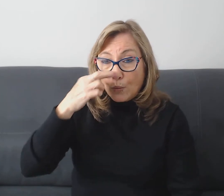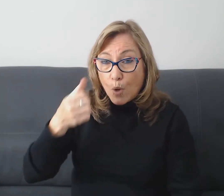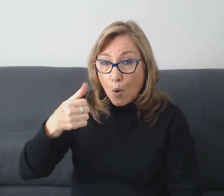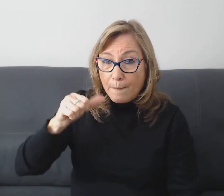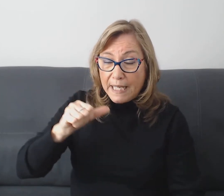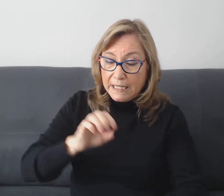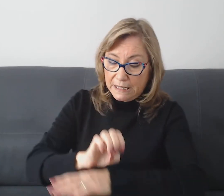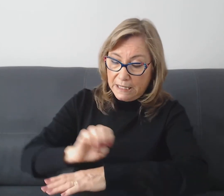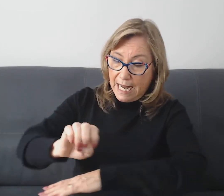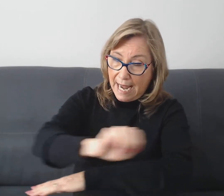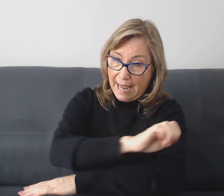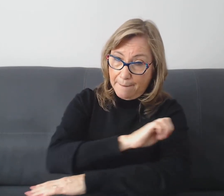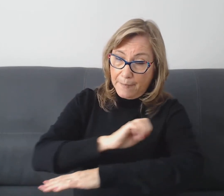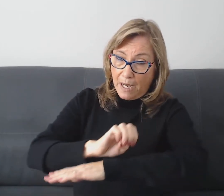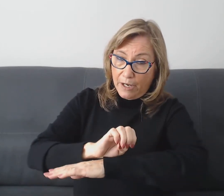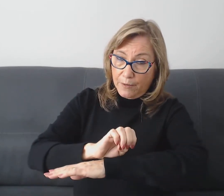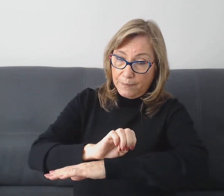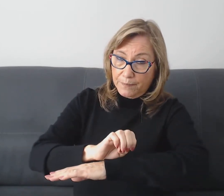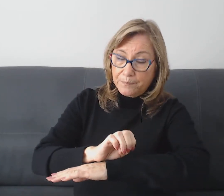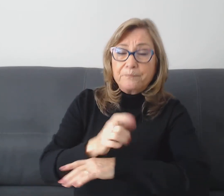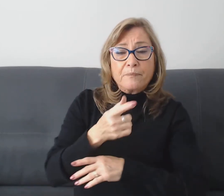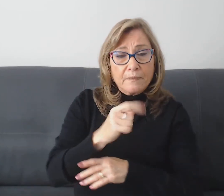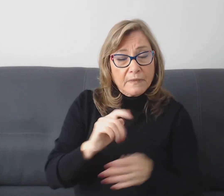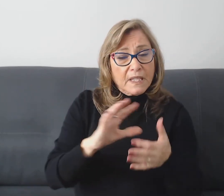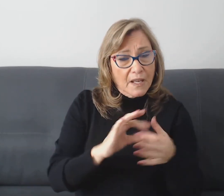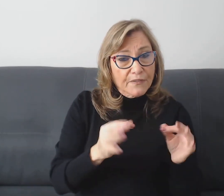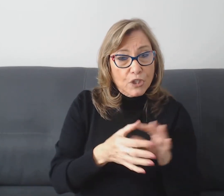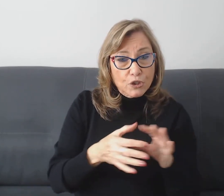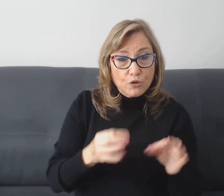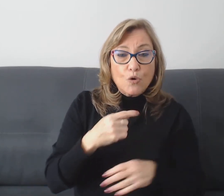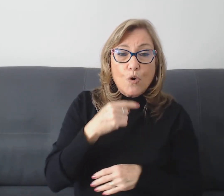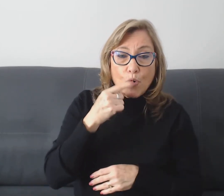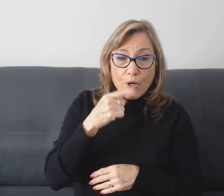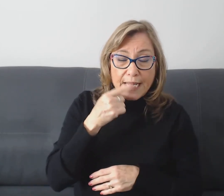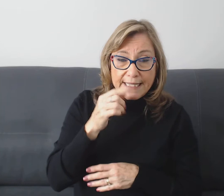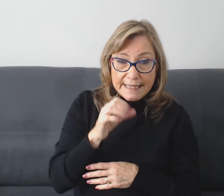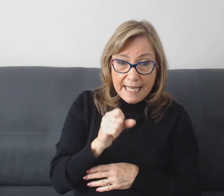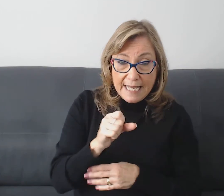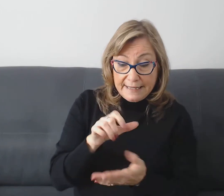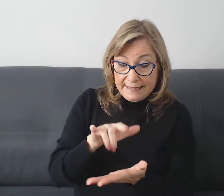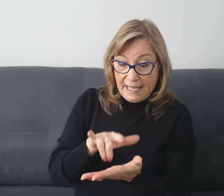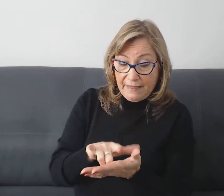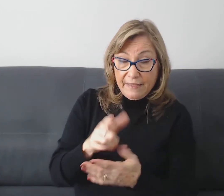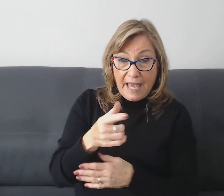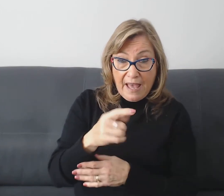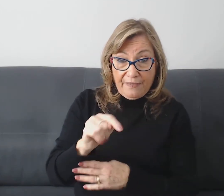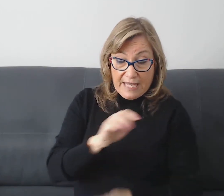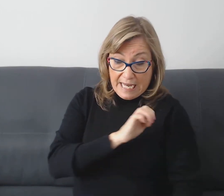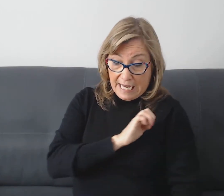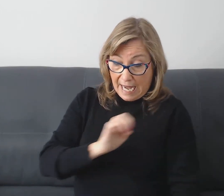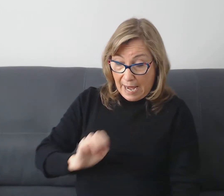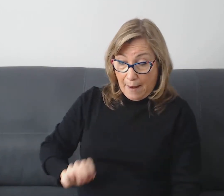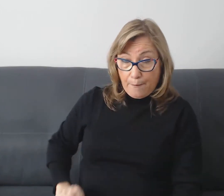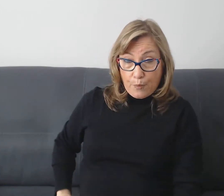The story says that the Emperor of Rome, Claudius,